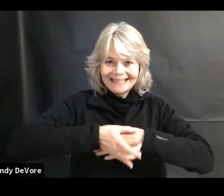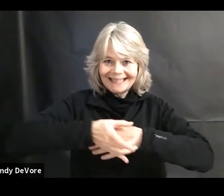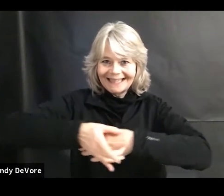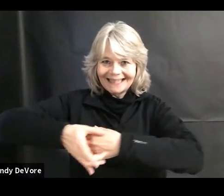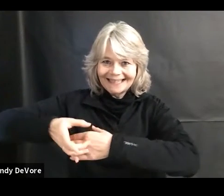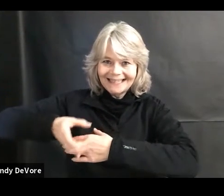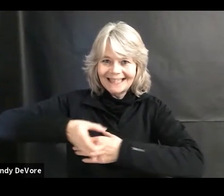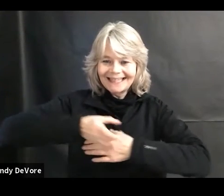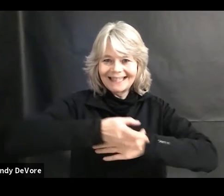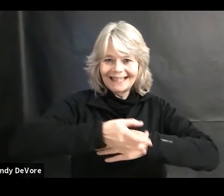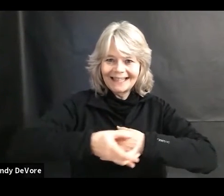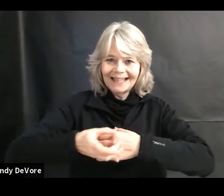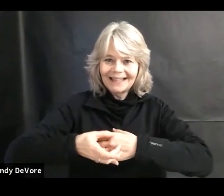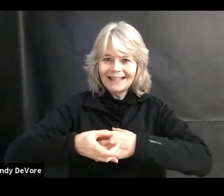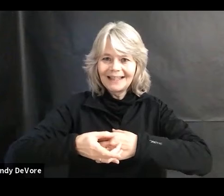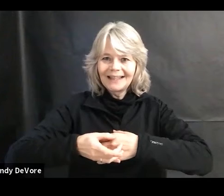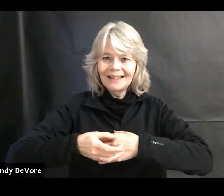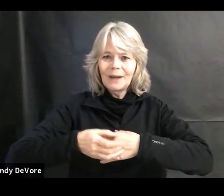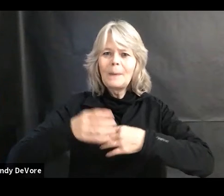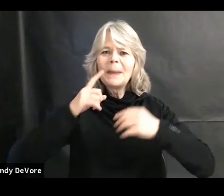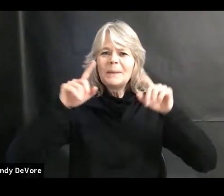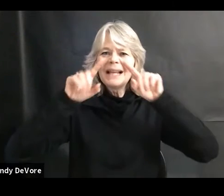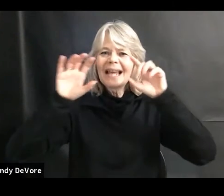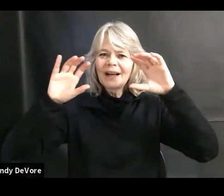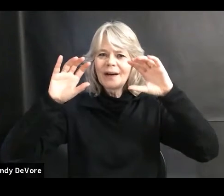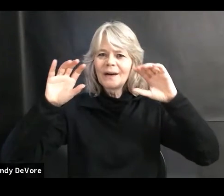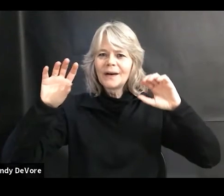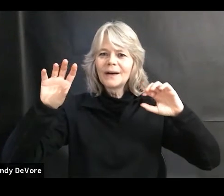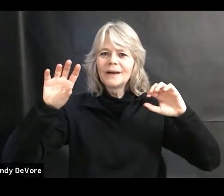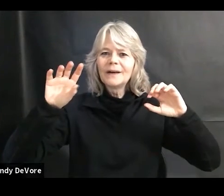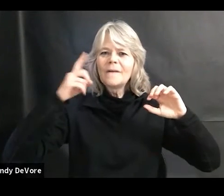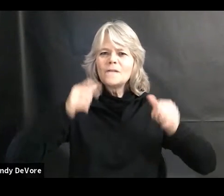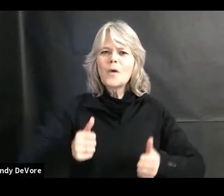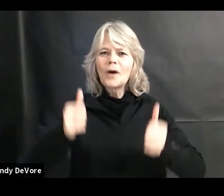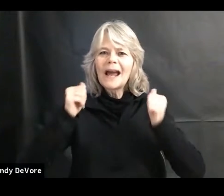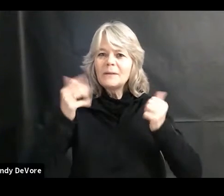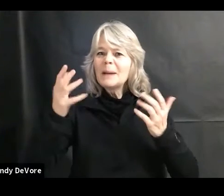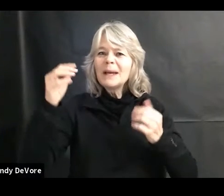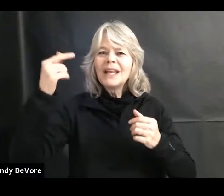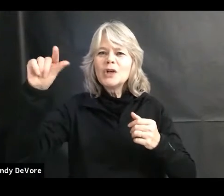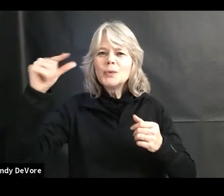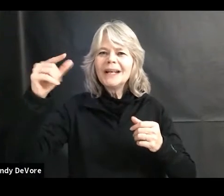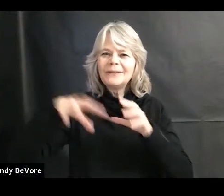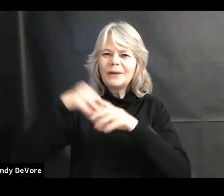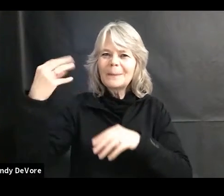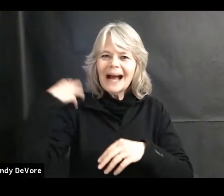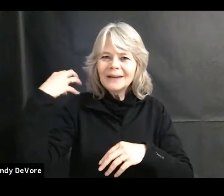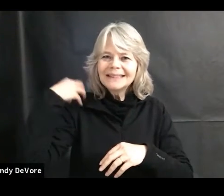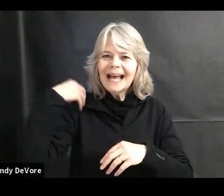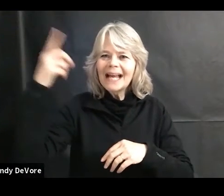And make a little Advent wreath. Now, maybe you'll want to go outside and collect some greens to put on there. Maybe you'll want to make